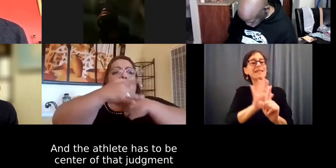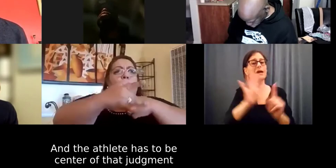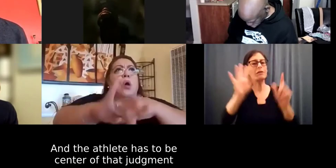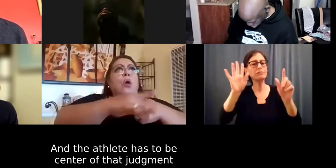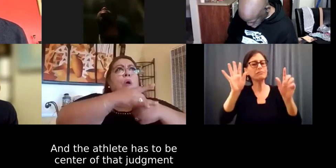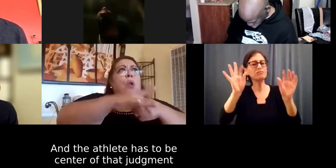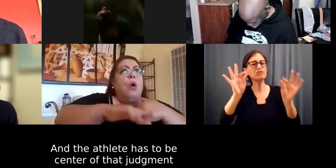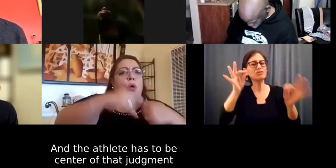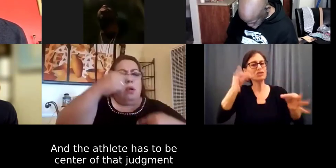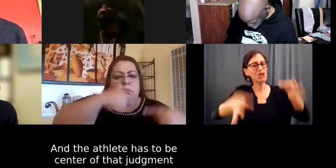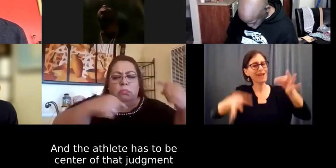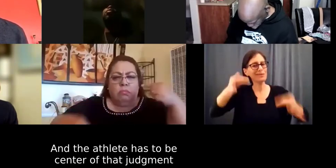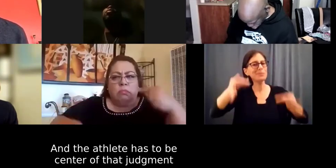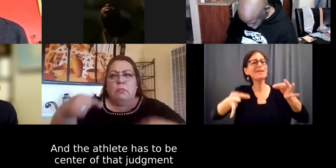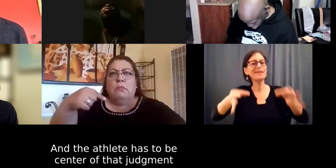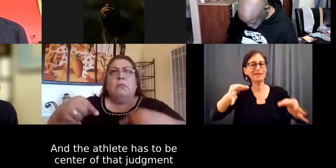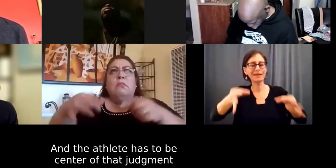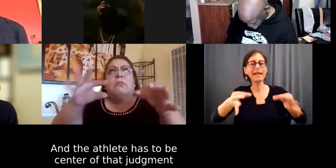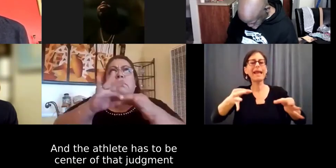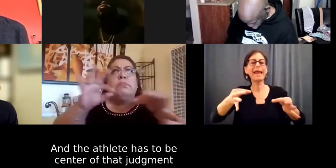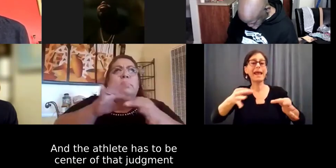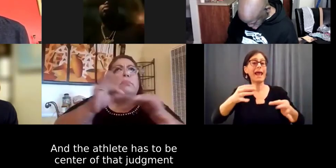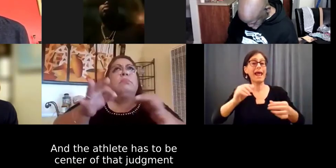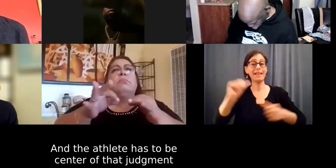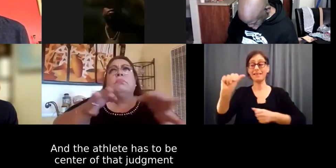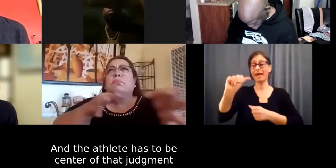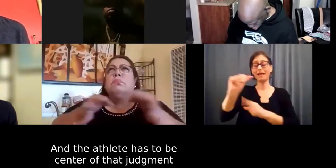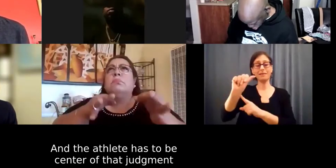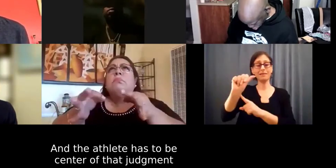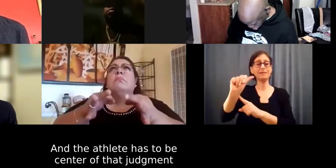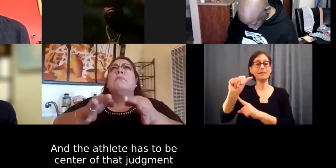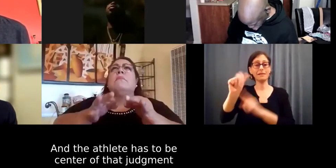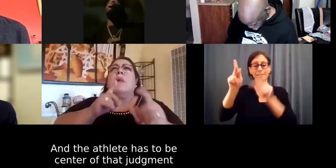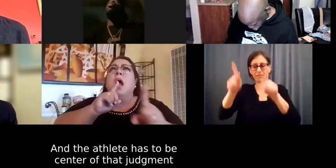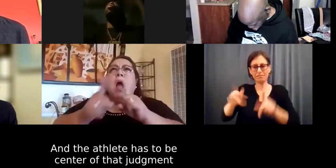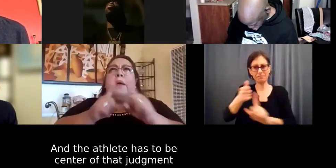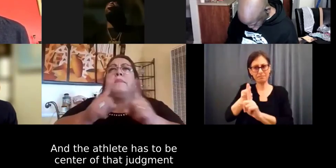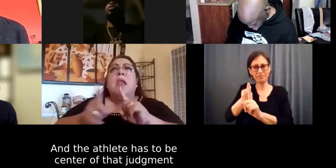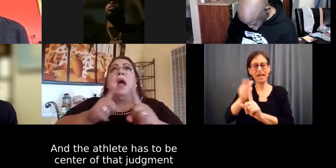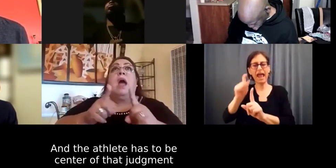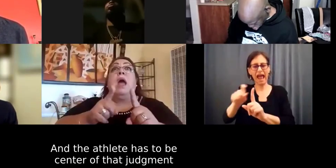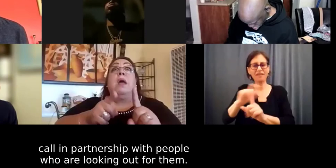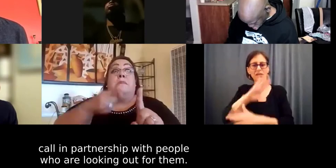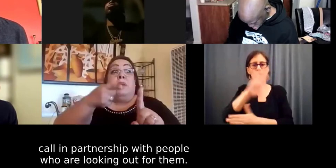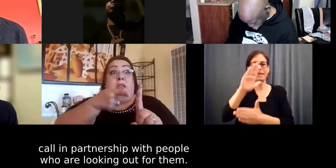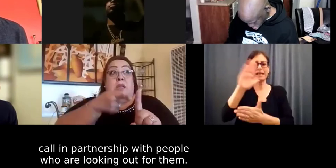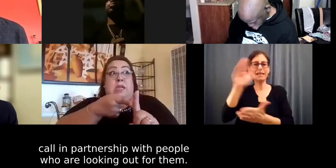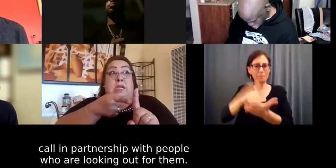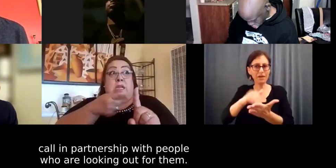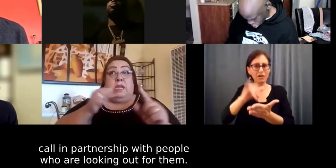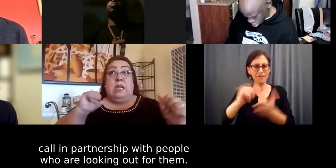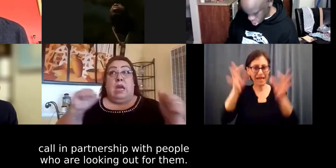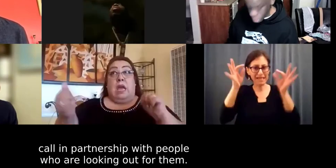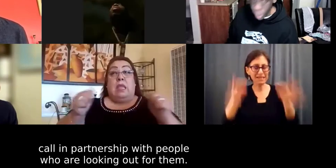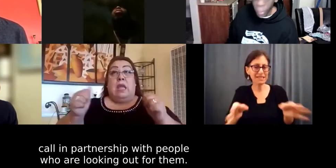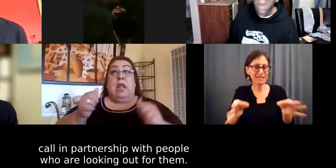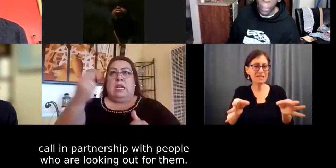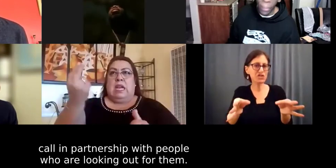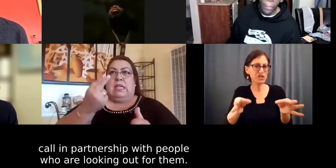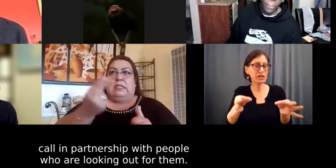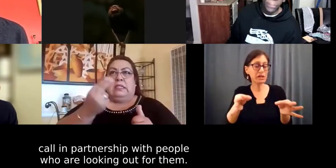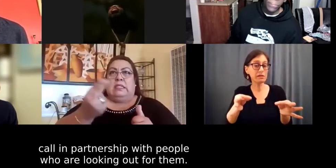and the athlete has to be center of that judgment call in